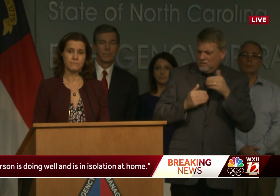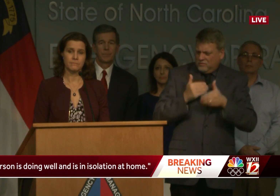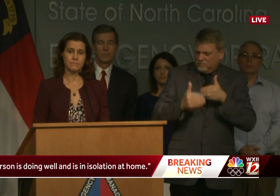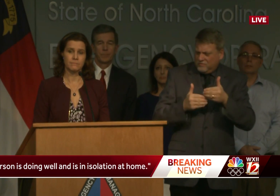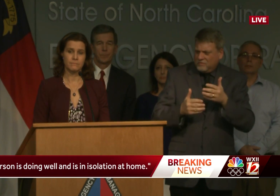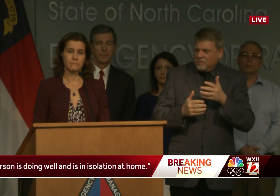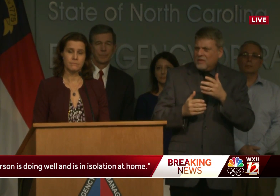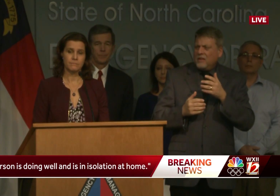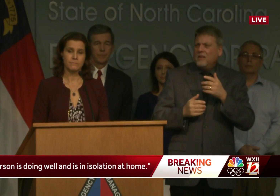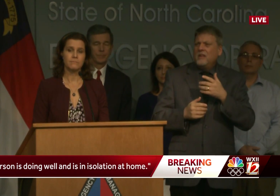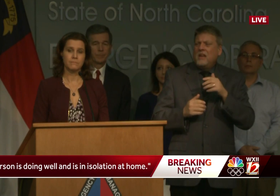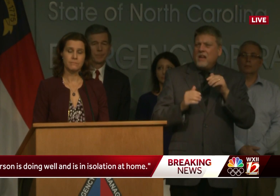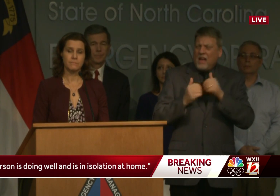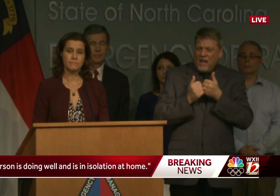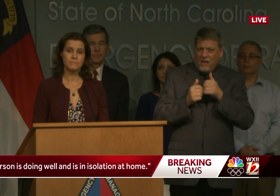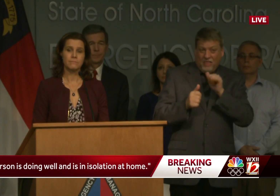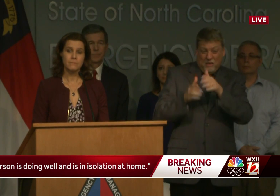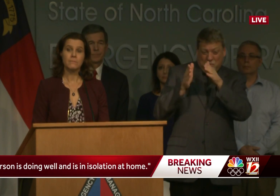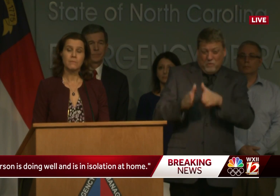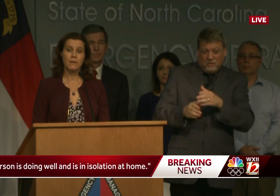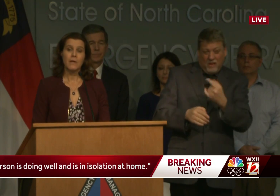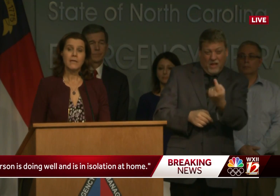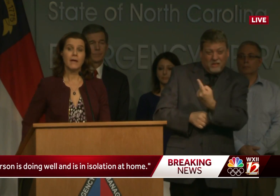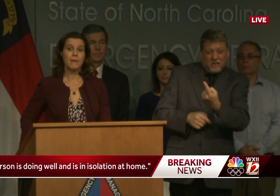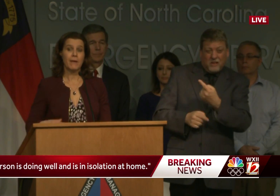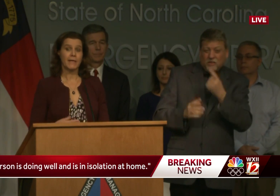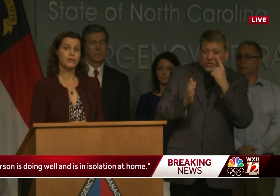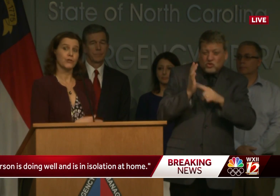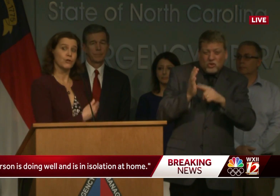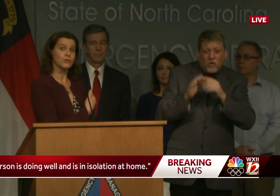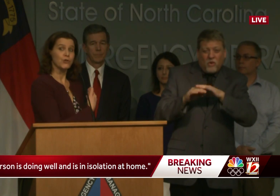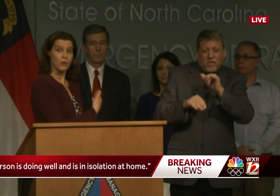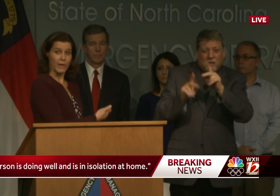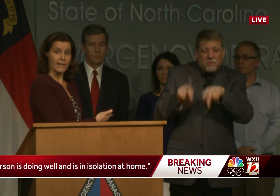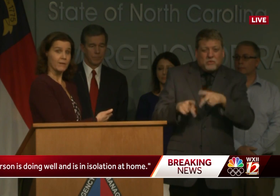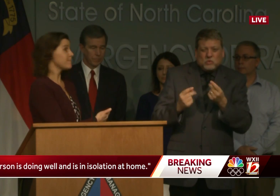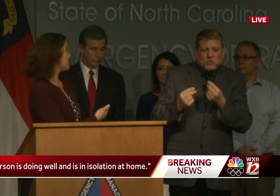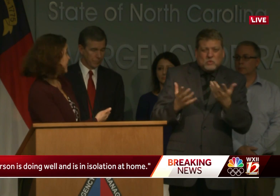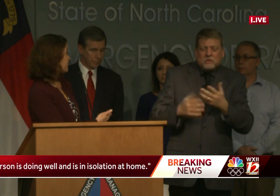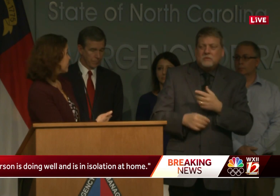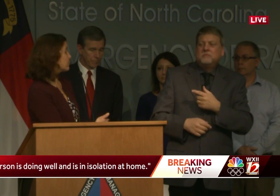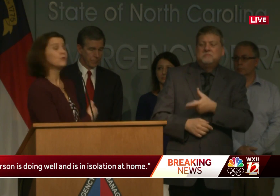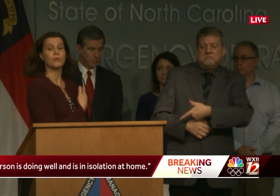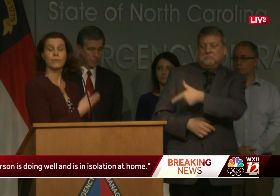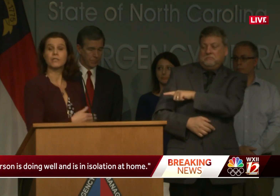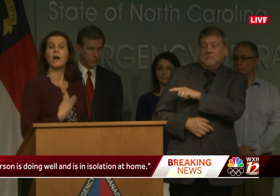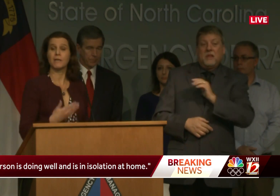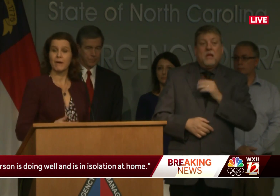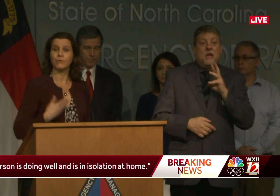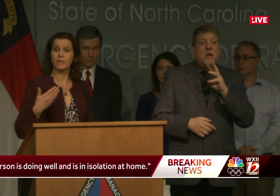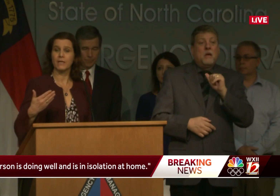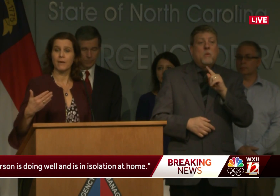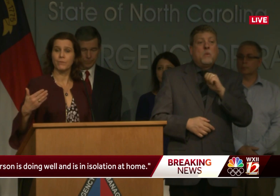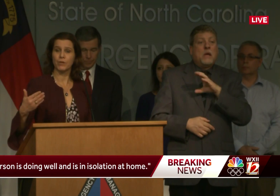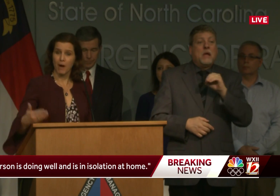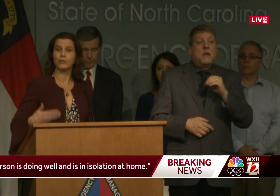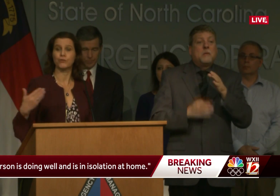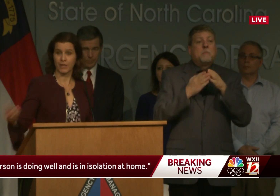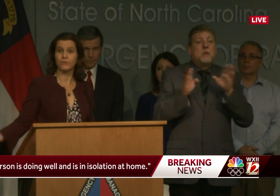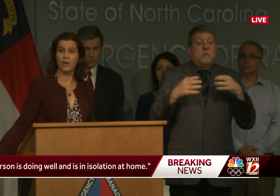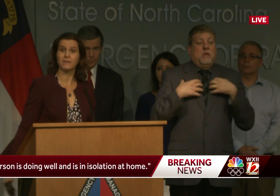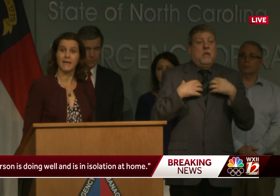there check-ins on activities and what will happen? Yeah, maybe I can turn it over to our Wake County Public Health Director, who can really talk about the